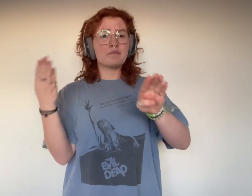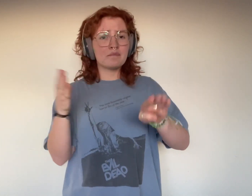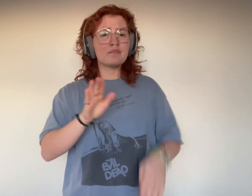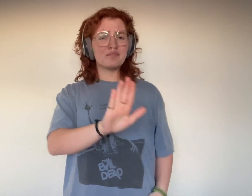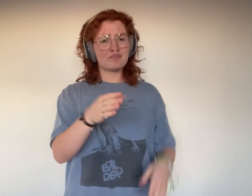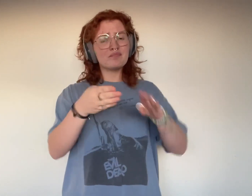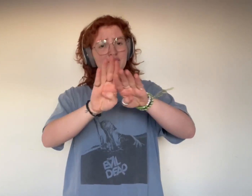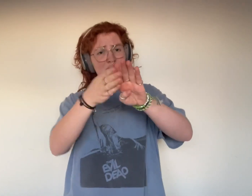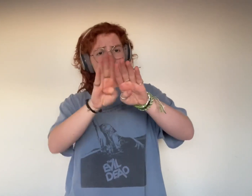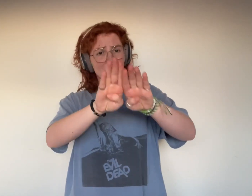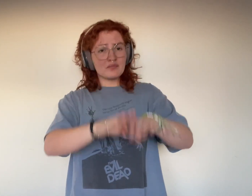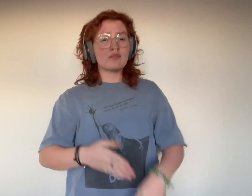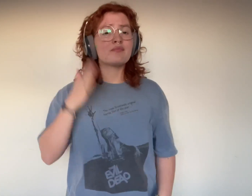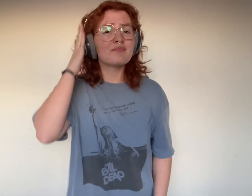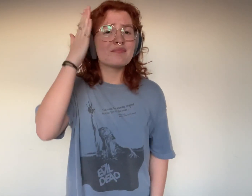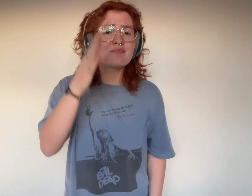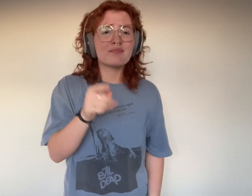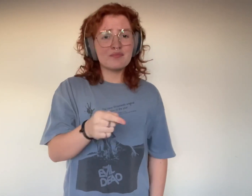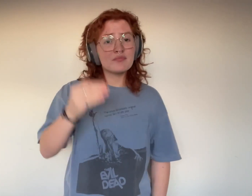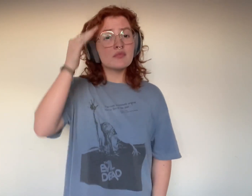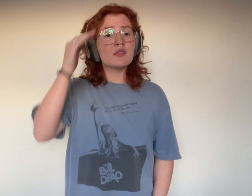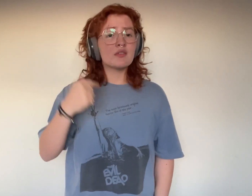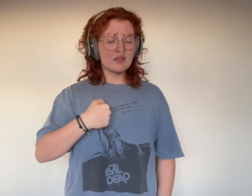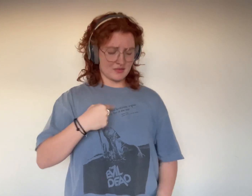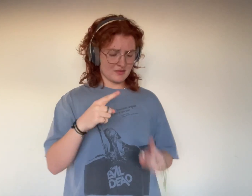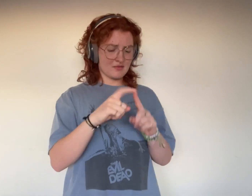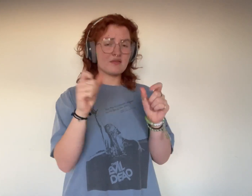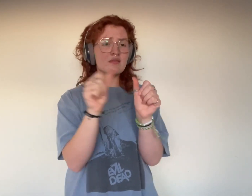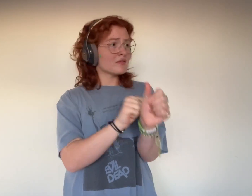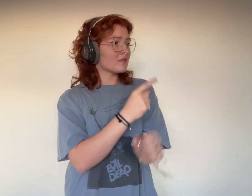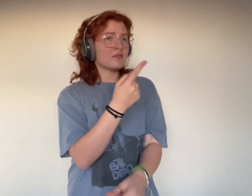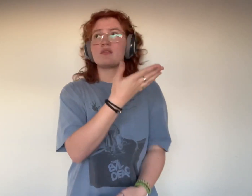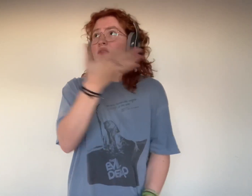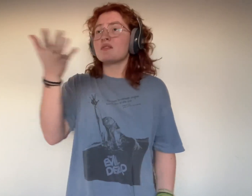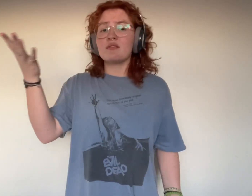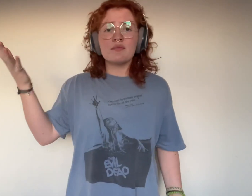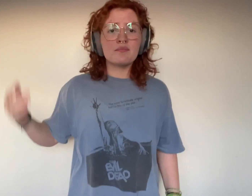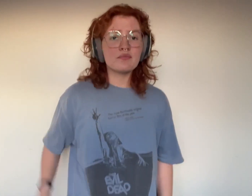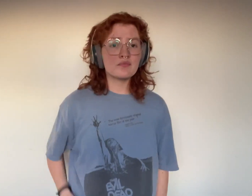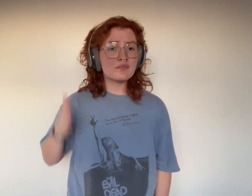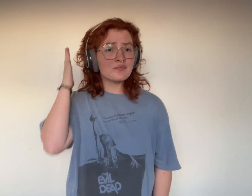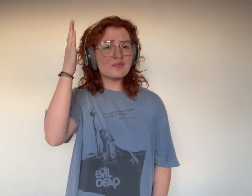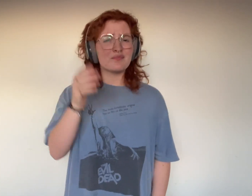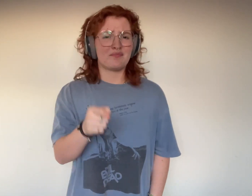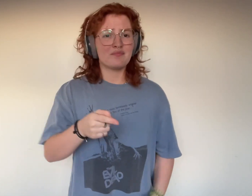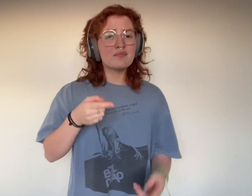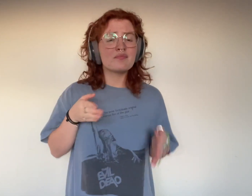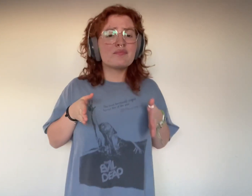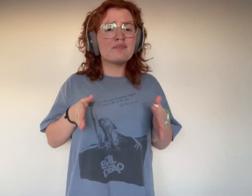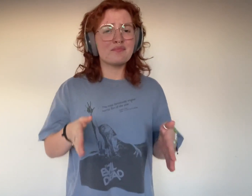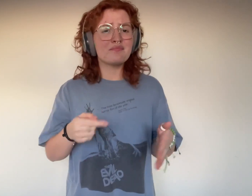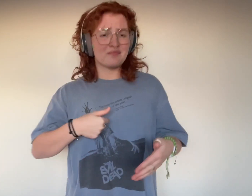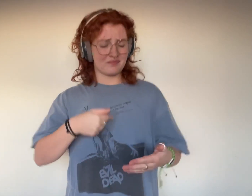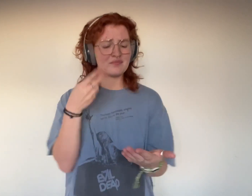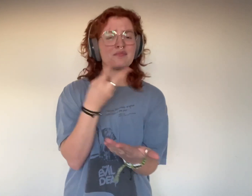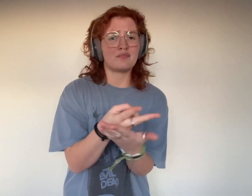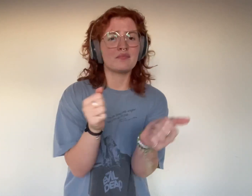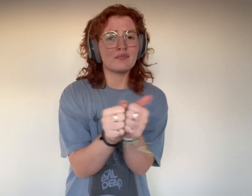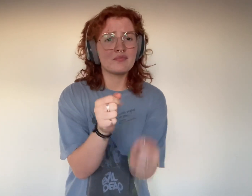door Will you ignore me from the rest? Will you let me lay beside you? Will you